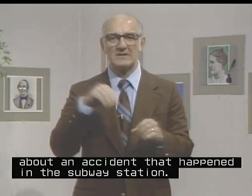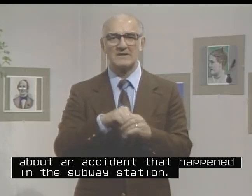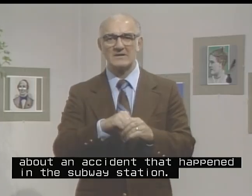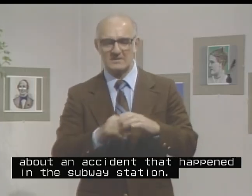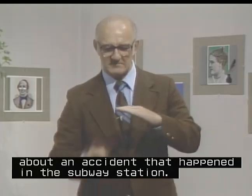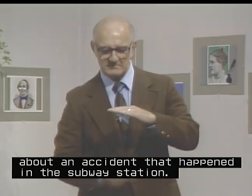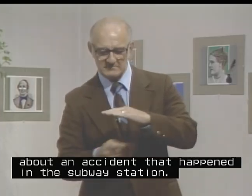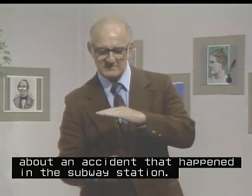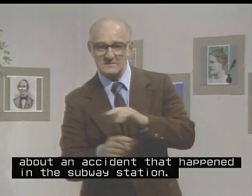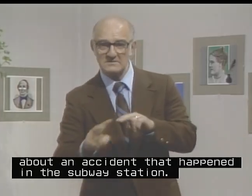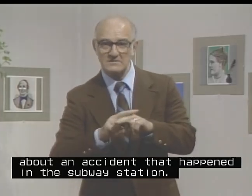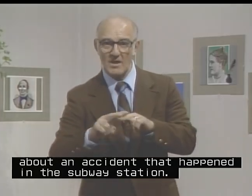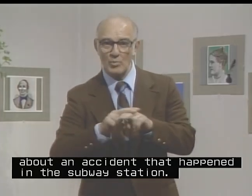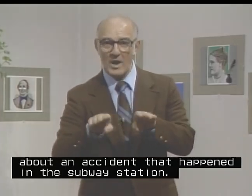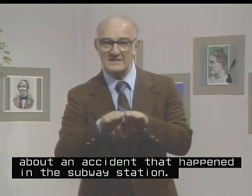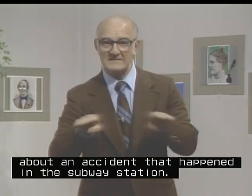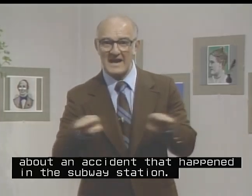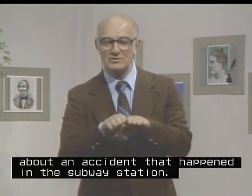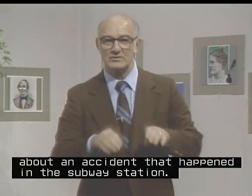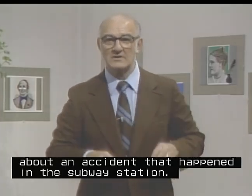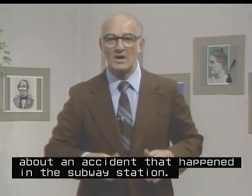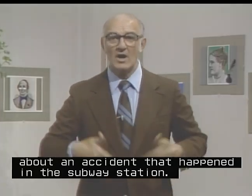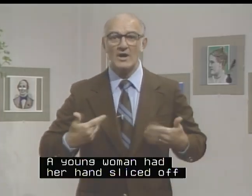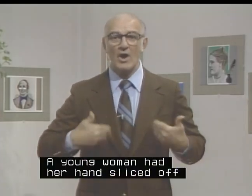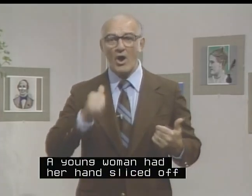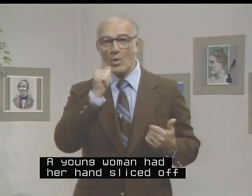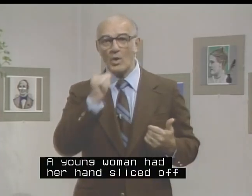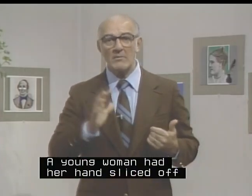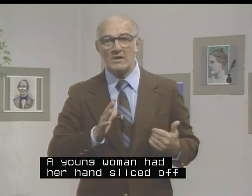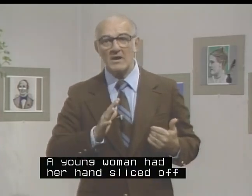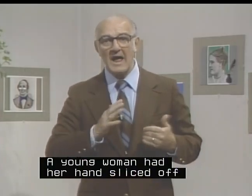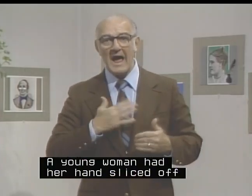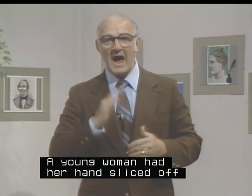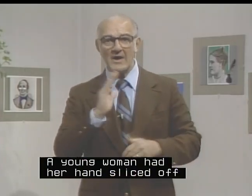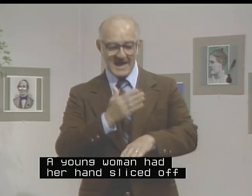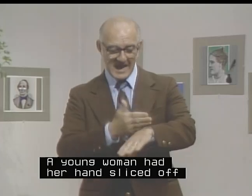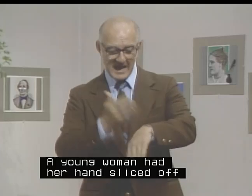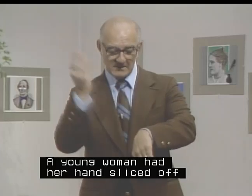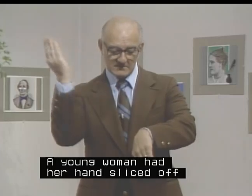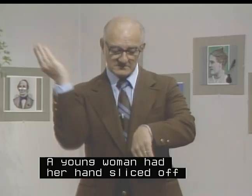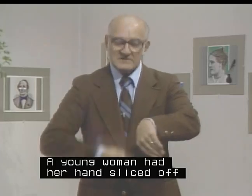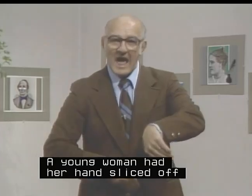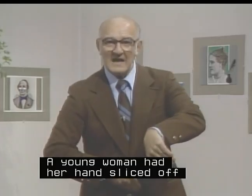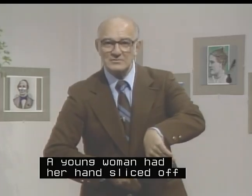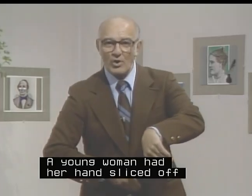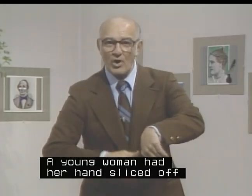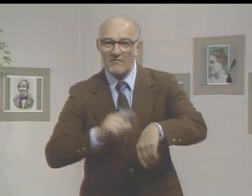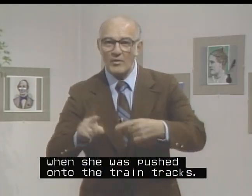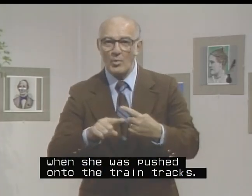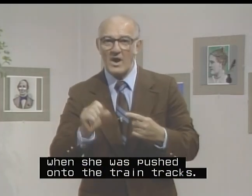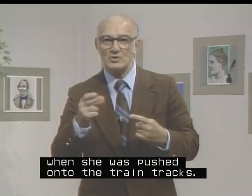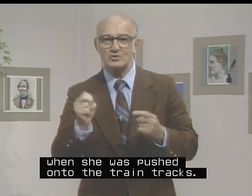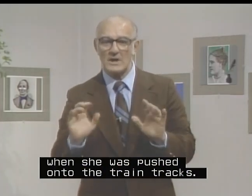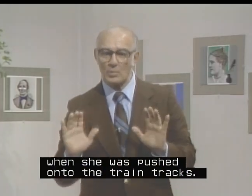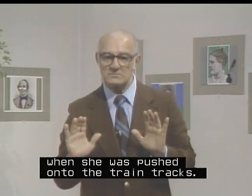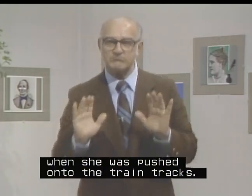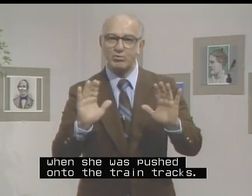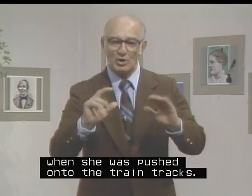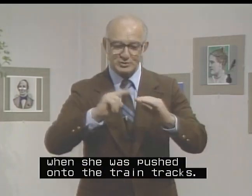in Subway Station. A young woman had her hand sliced off when she was pushed